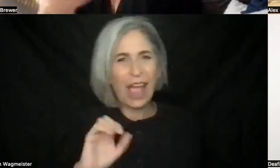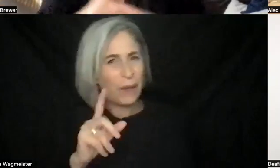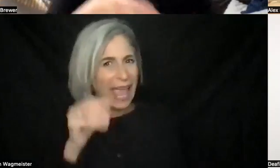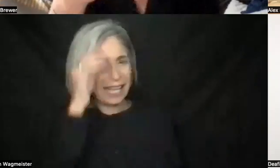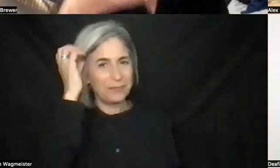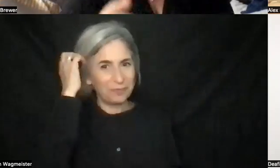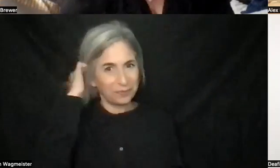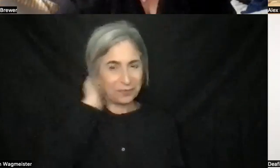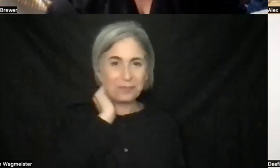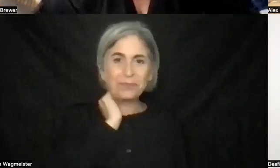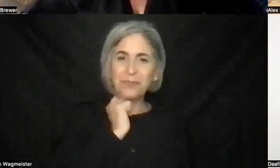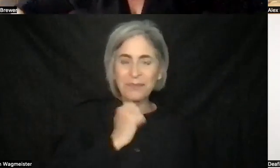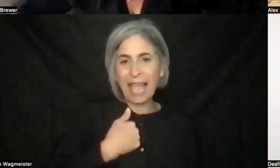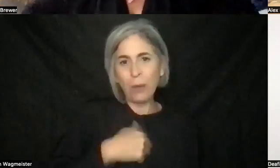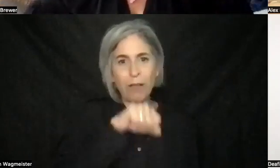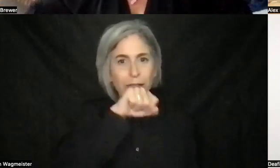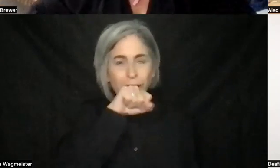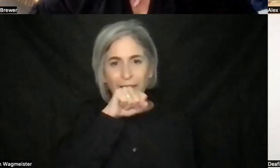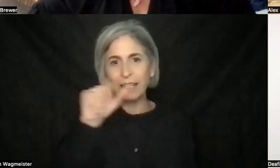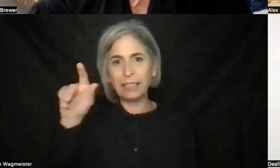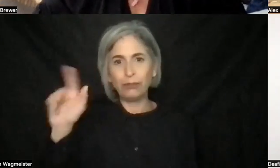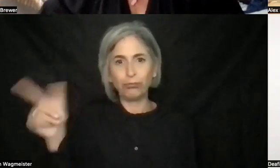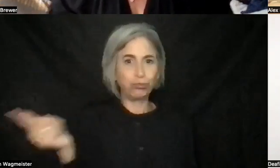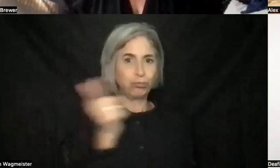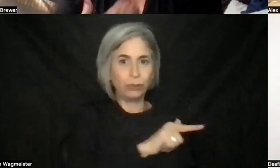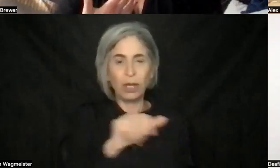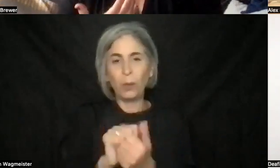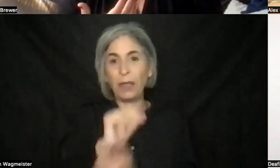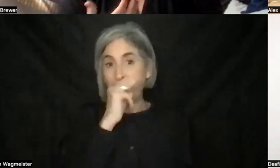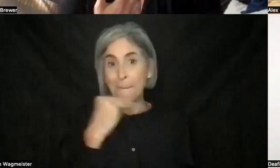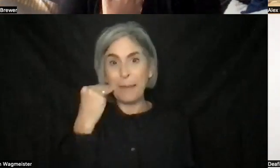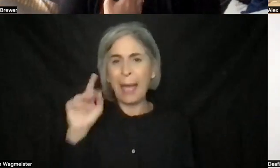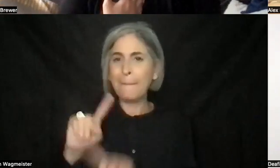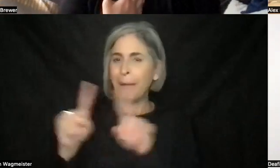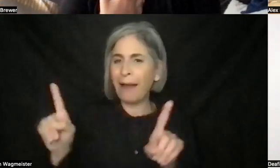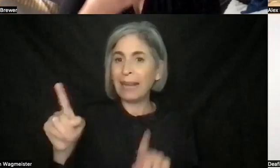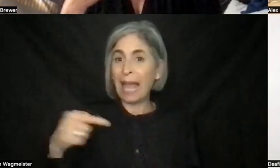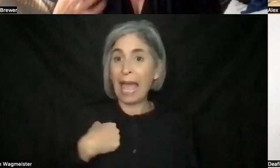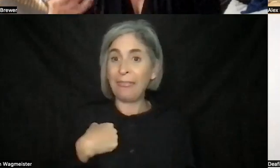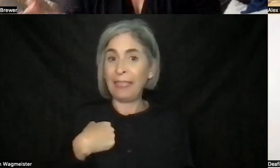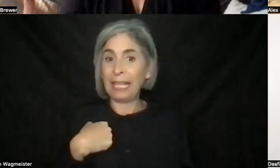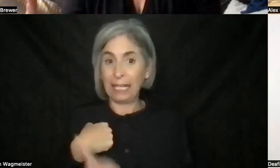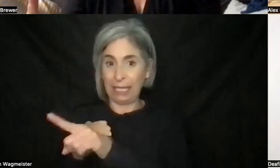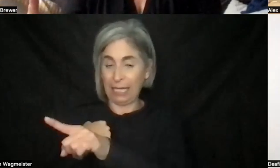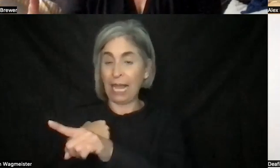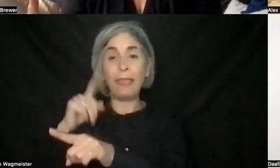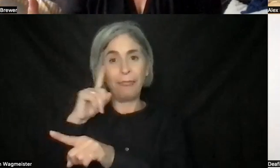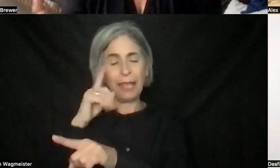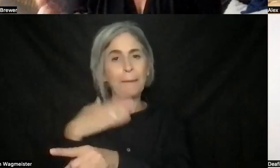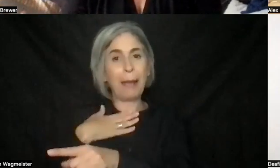would love to tag team with Matt. Go ahead. Yeah, go ahead. I think for me, my whole intention was to